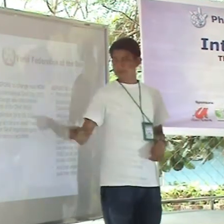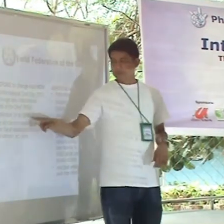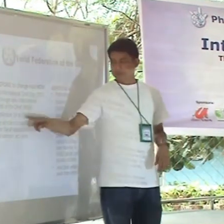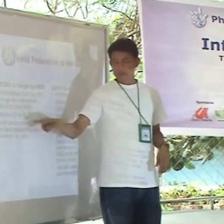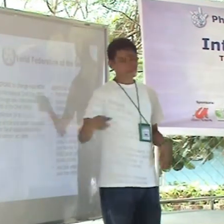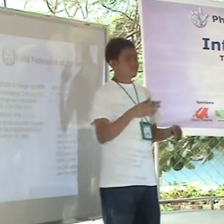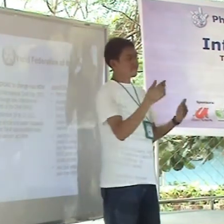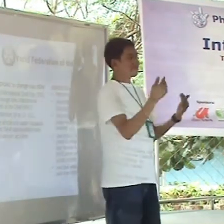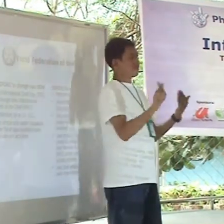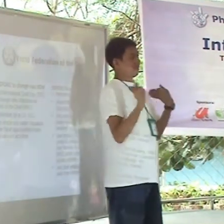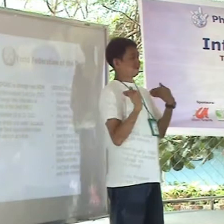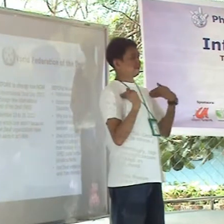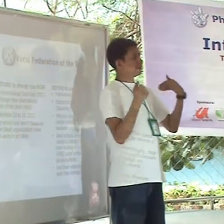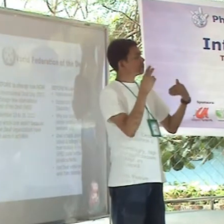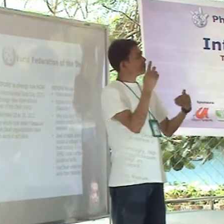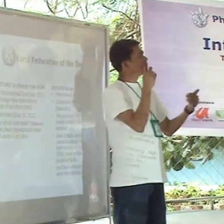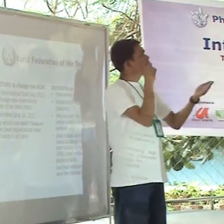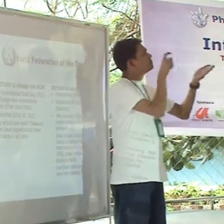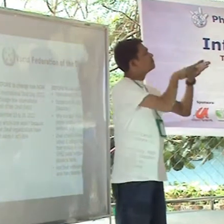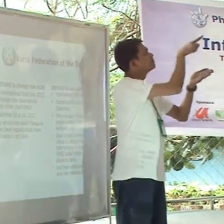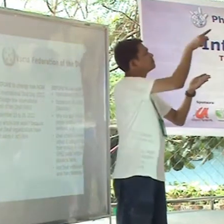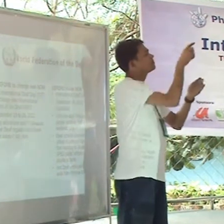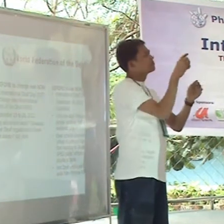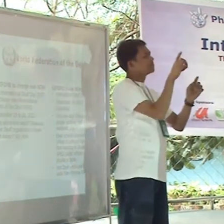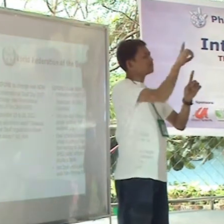into International Week of the Death.